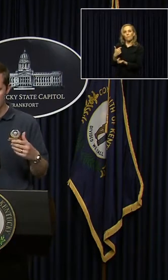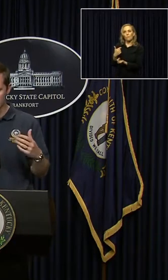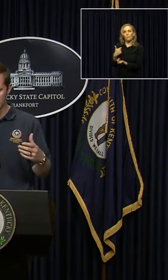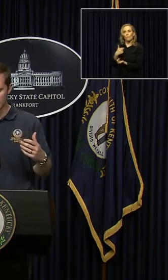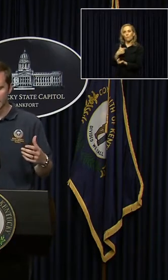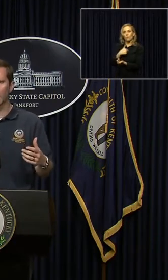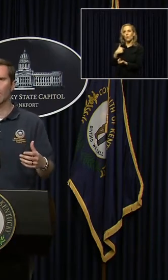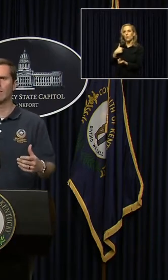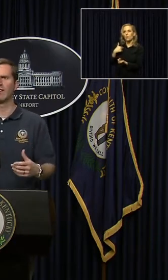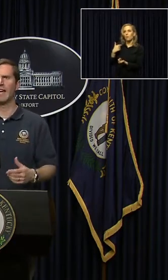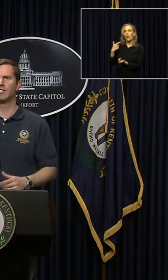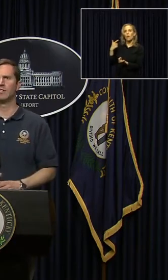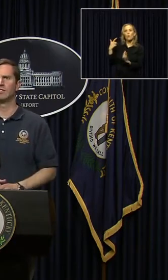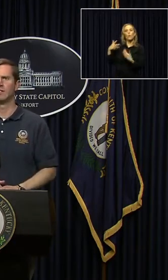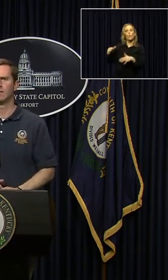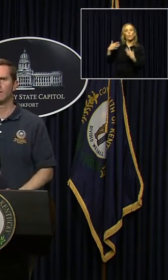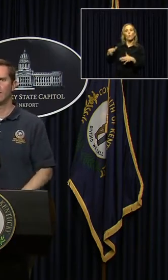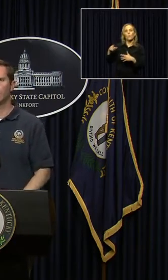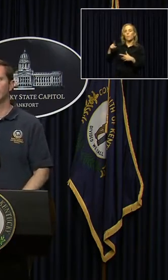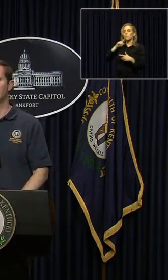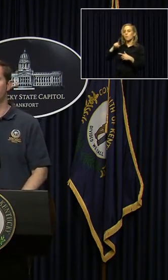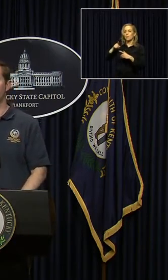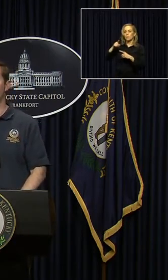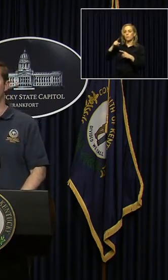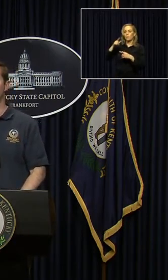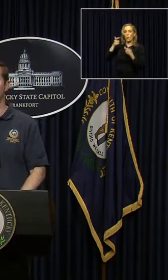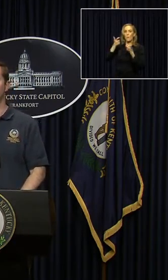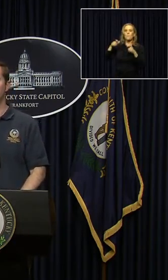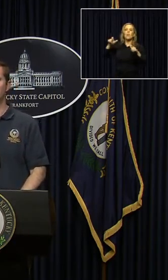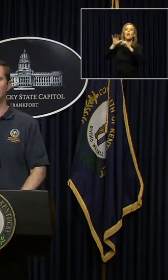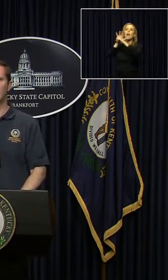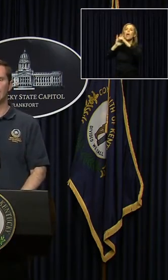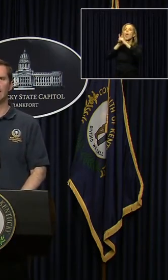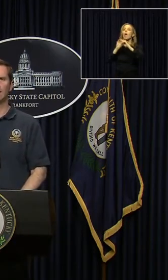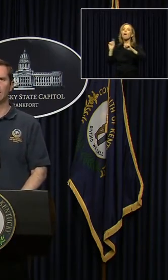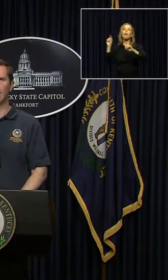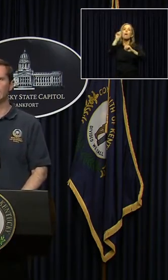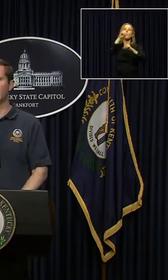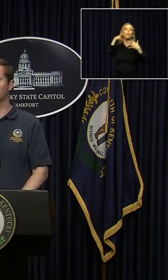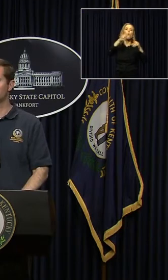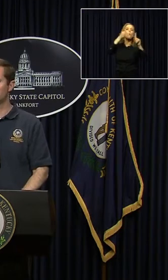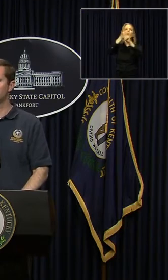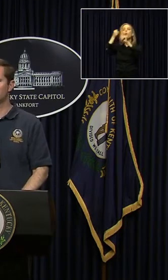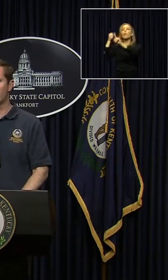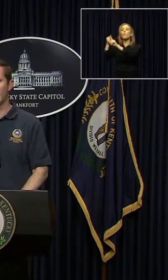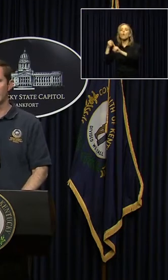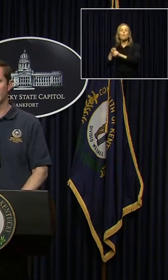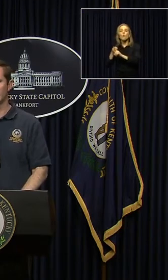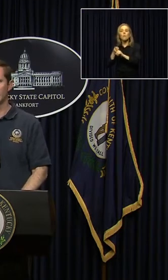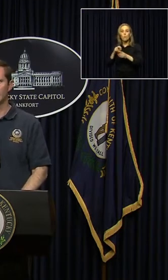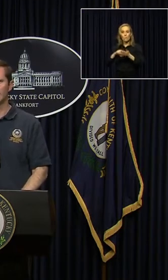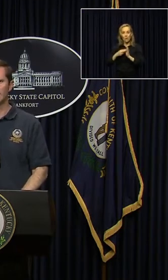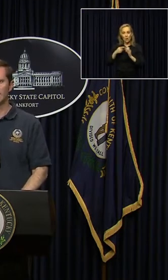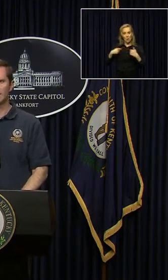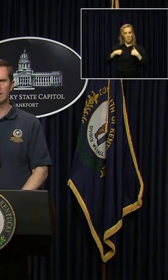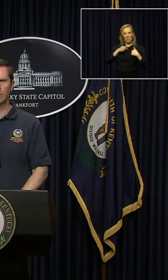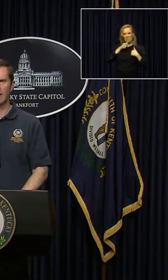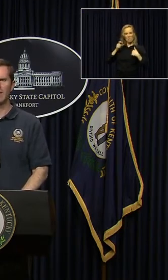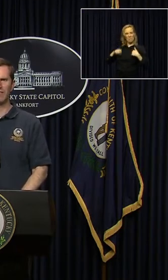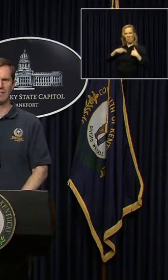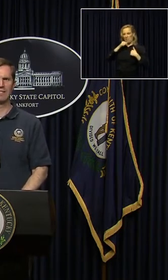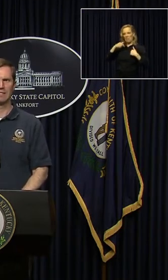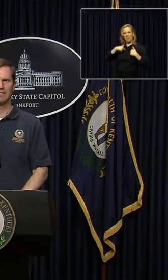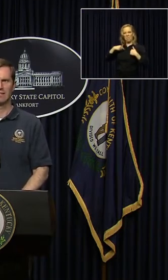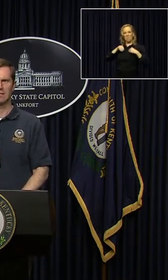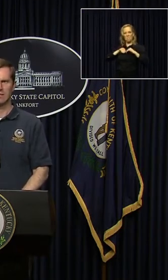has bigger ramifications for those in different areas doesn't mean that somebody's actions couldn't spread this